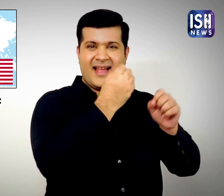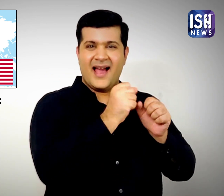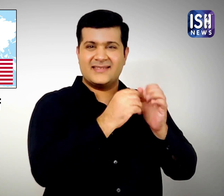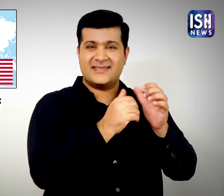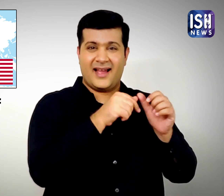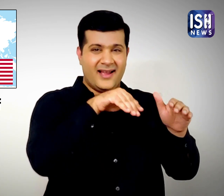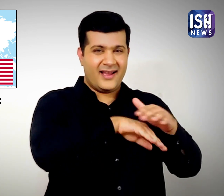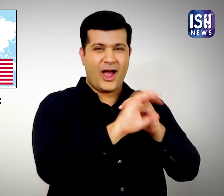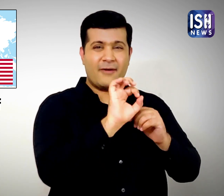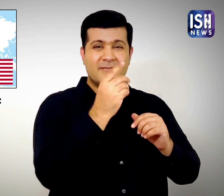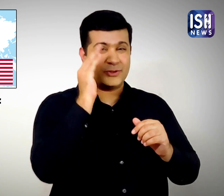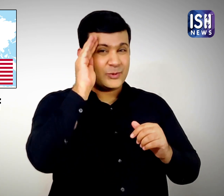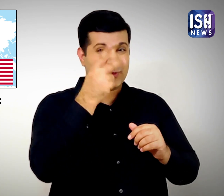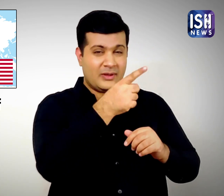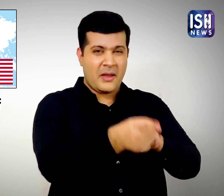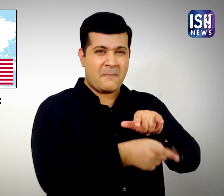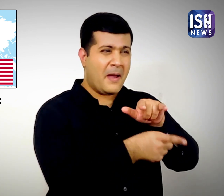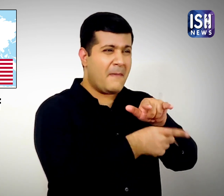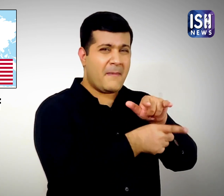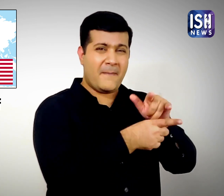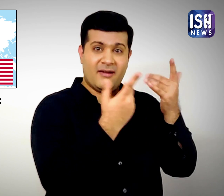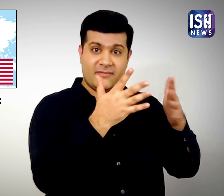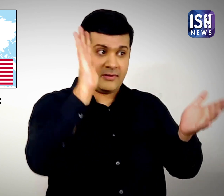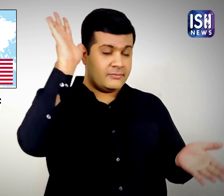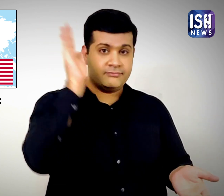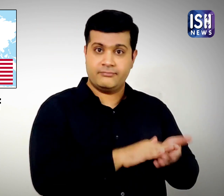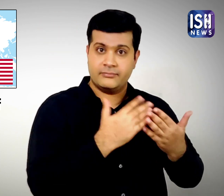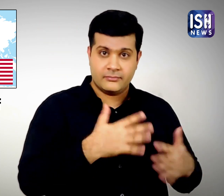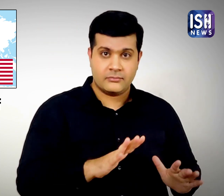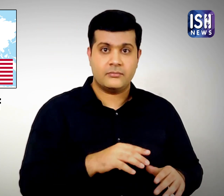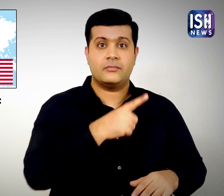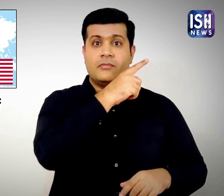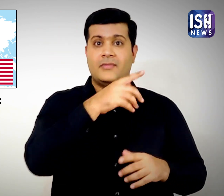Gaza, US President Biden made a phone call to Prime Minister Netanyahu.